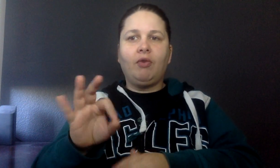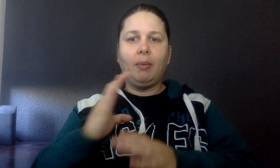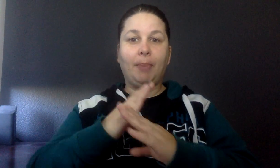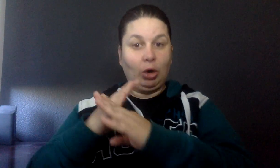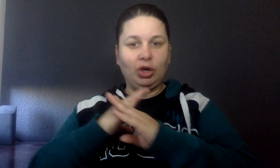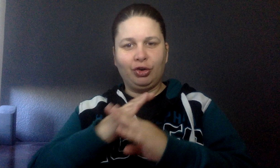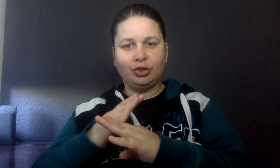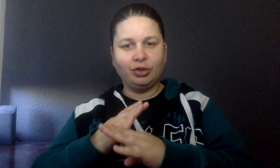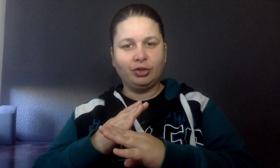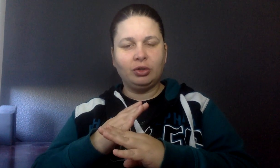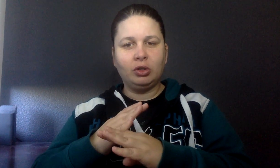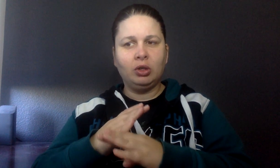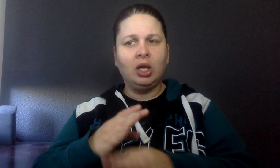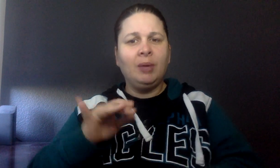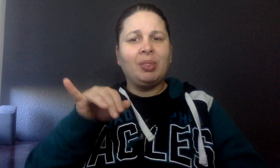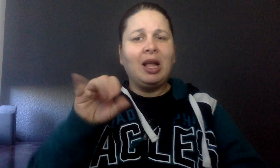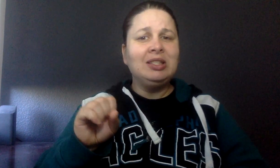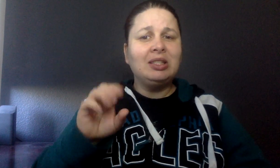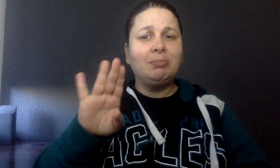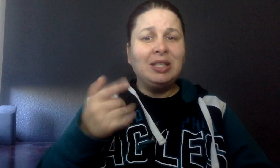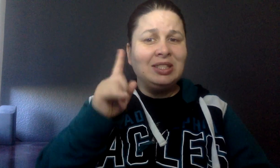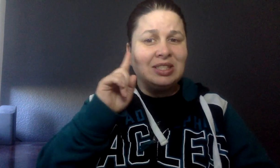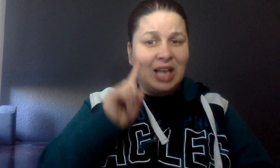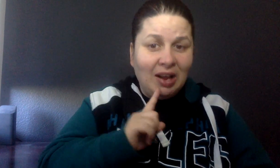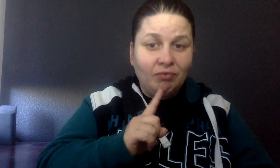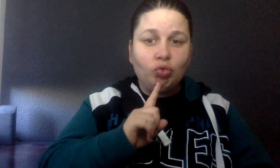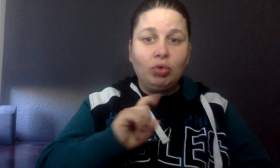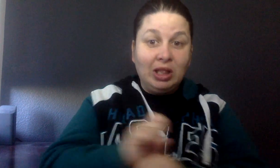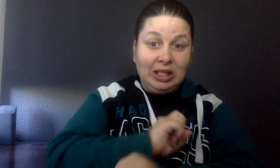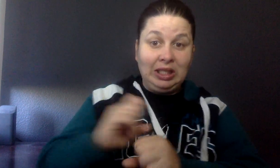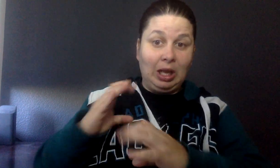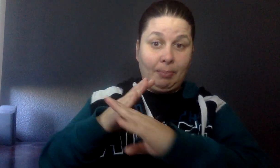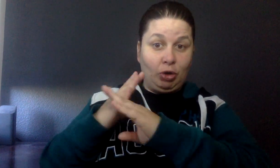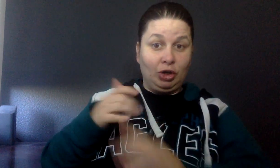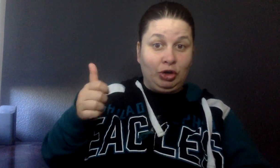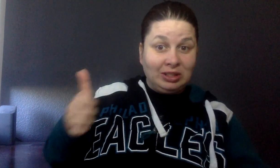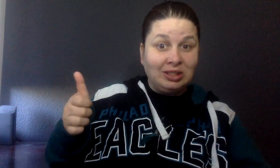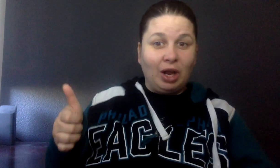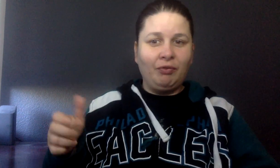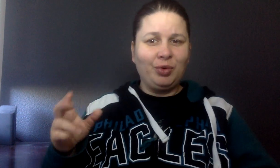barriers, we have say, is a gap for students. a big